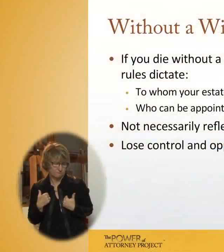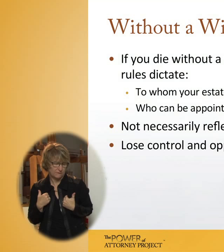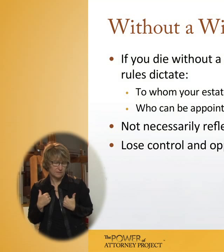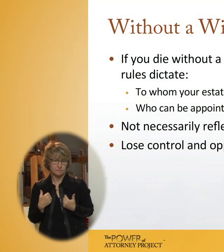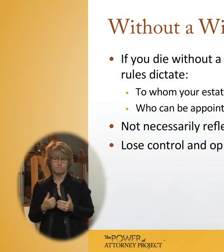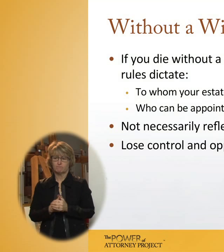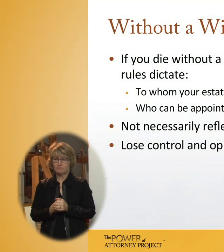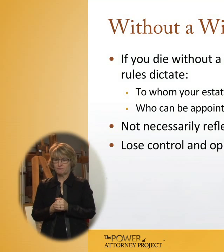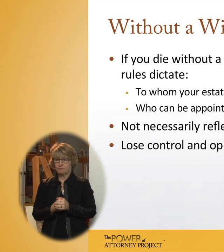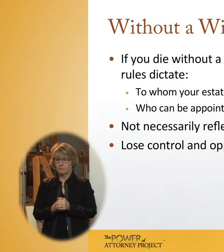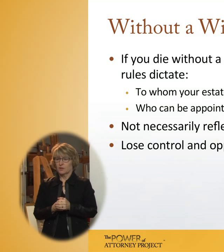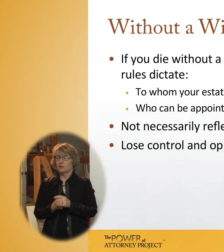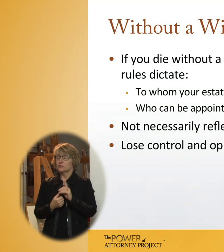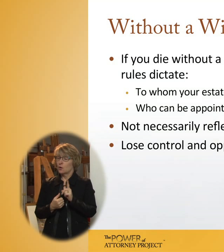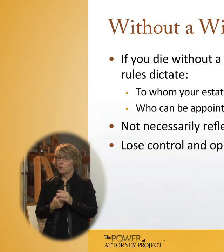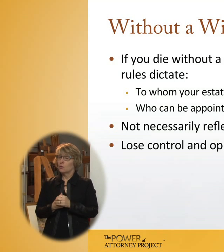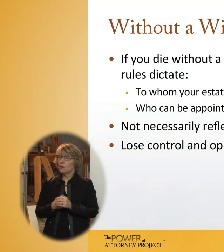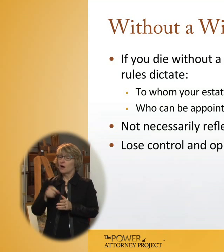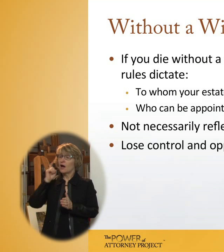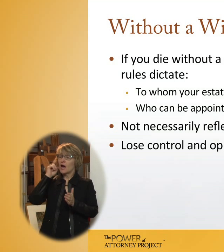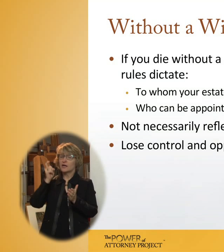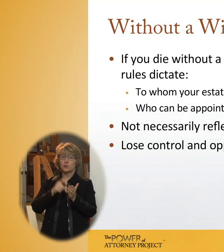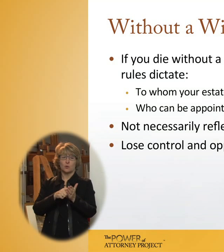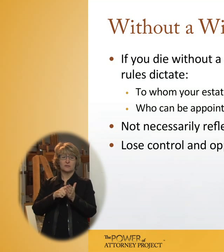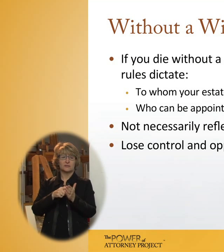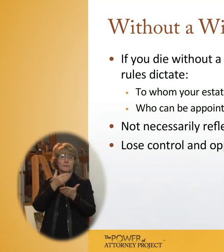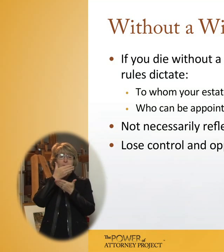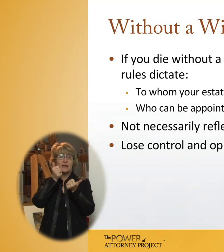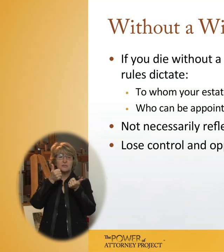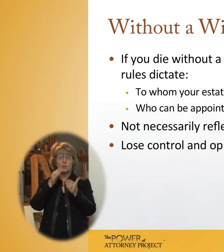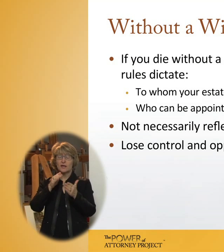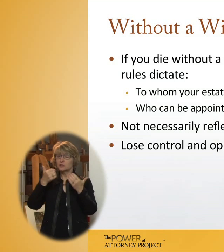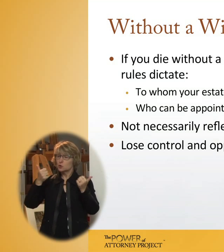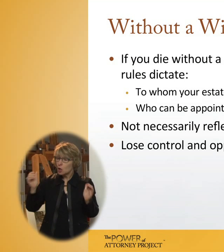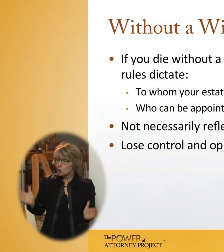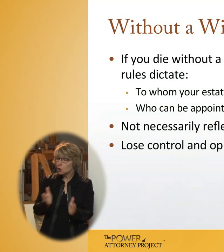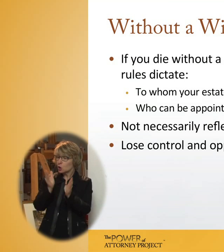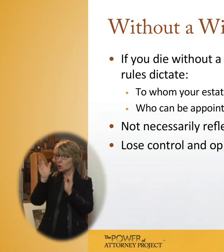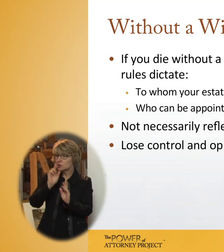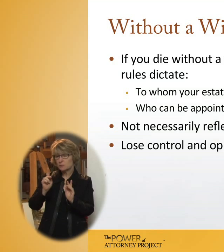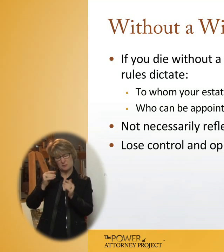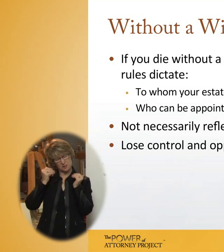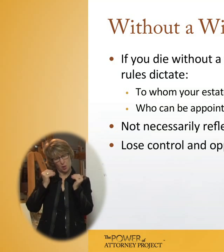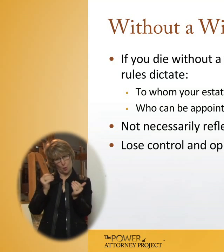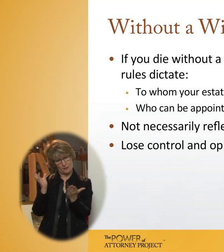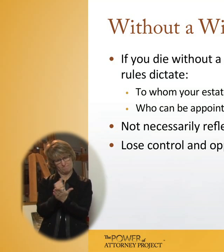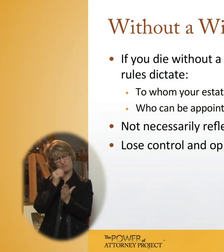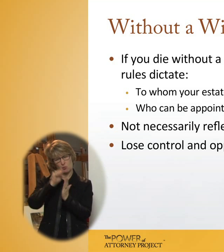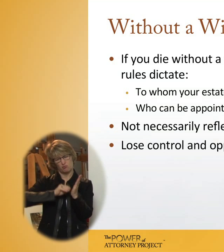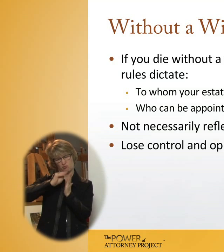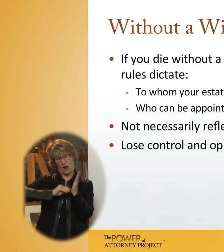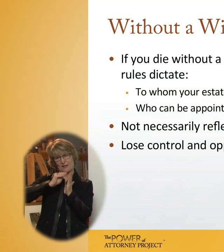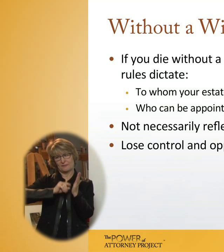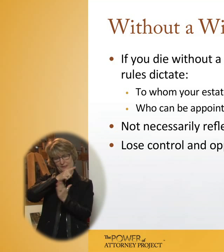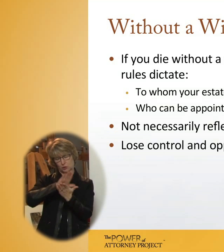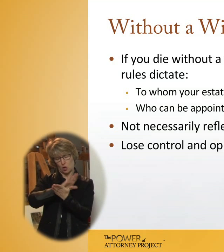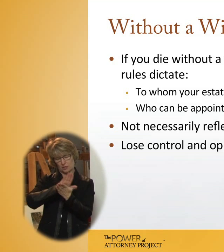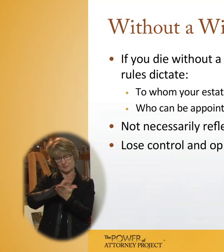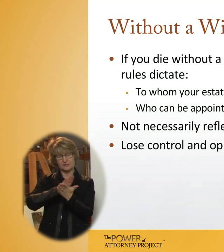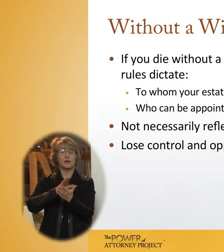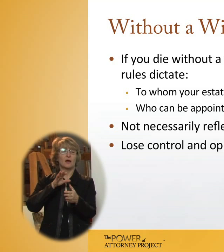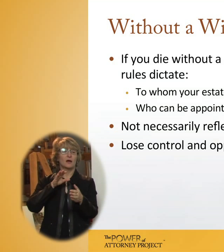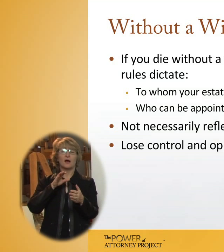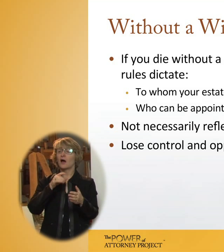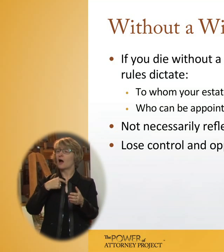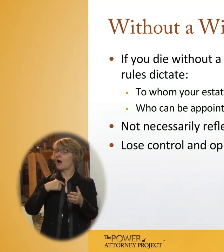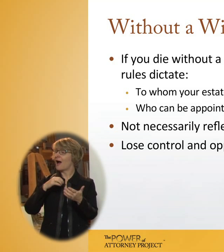So what happens? I often find a good way to encourage people to get moving to do these documents is to explain what happens